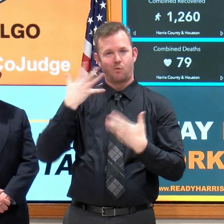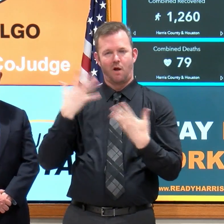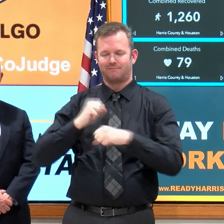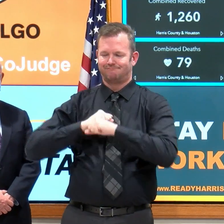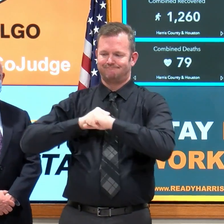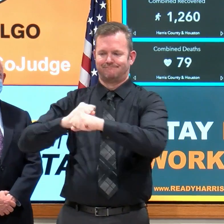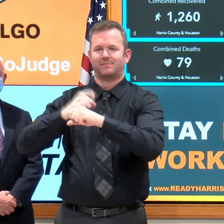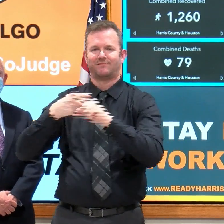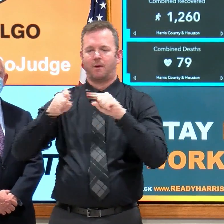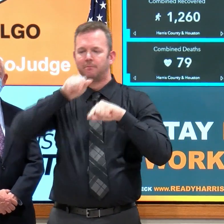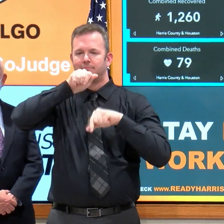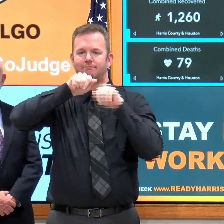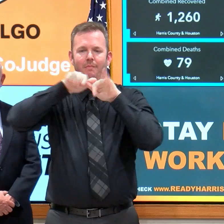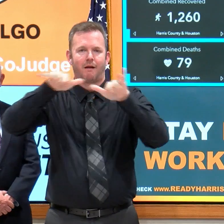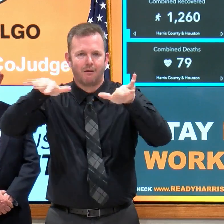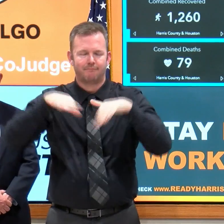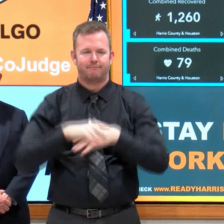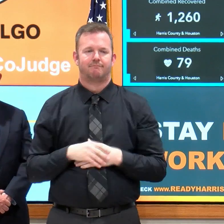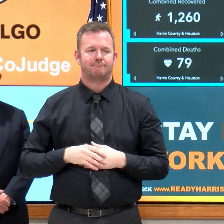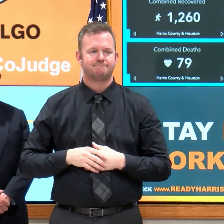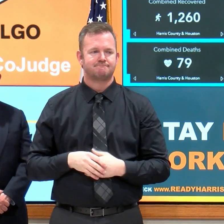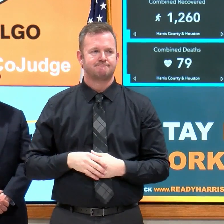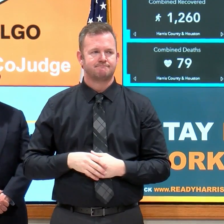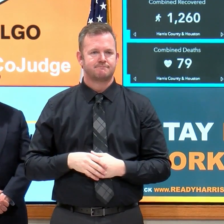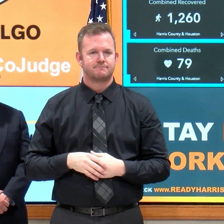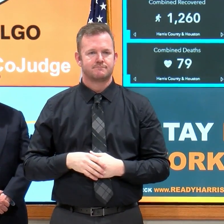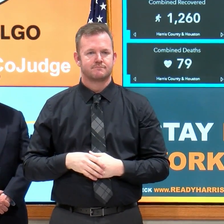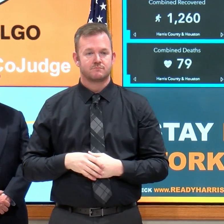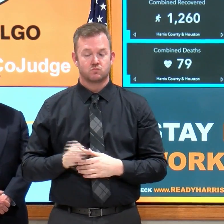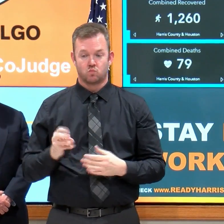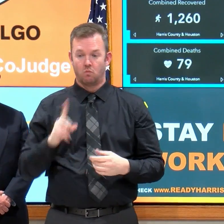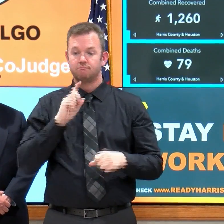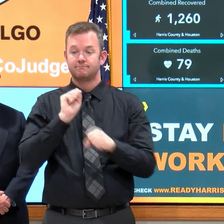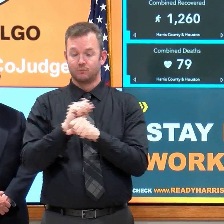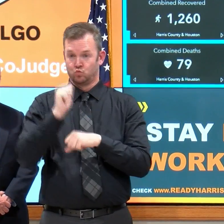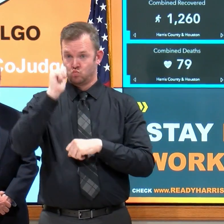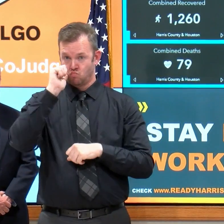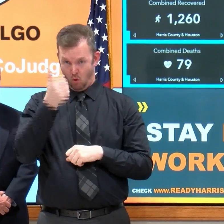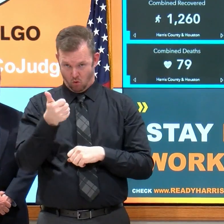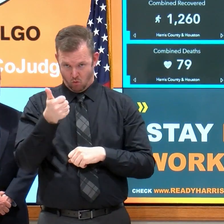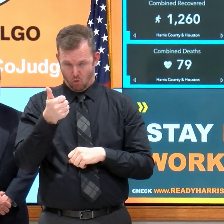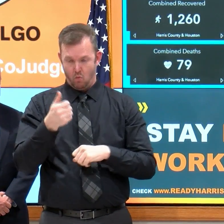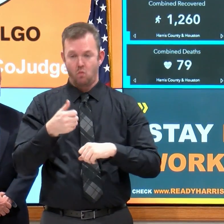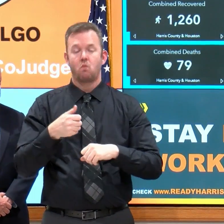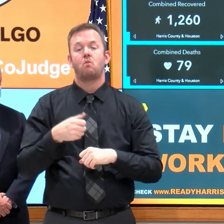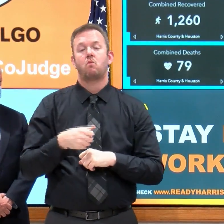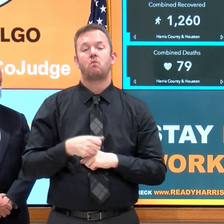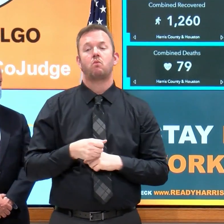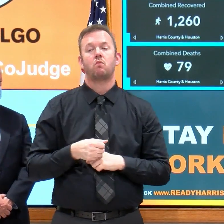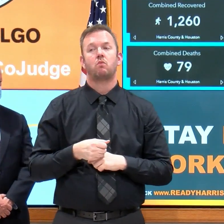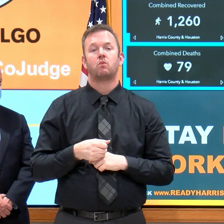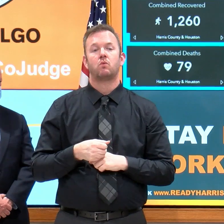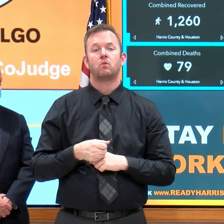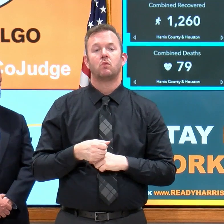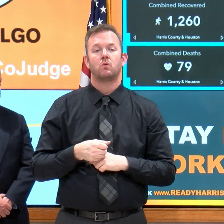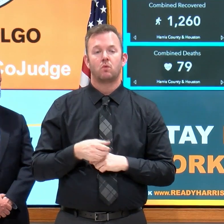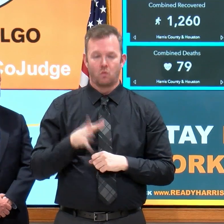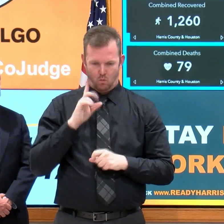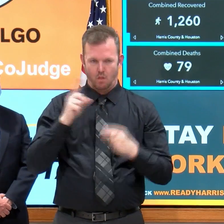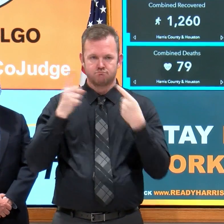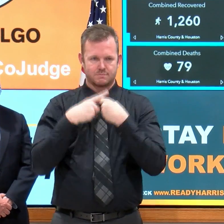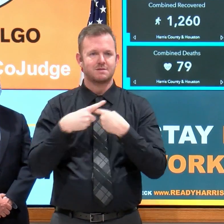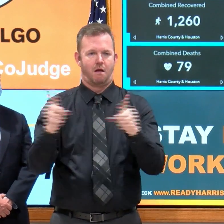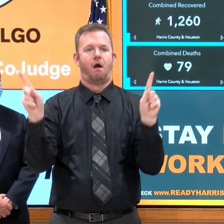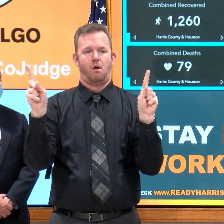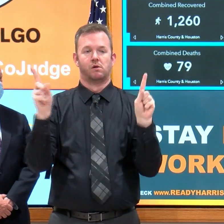but find yourself infectious. And so tomorrow, we will be announcing a plan to distribute